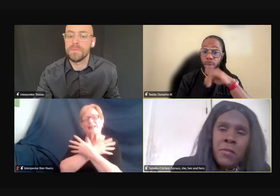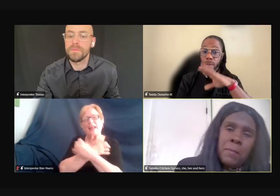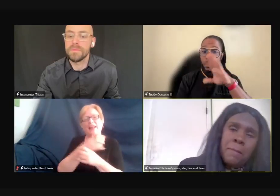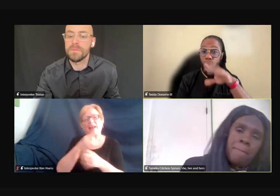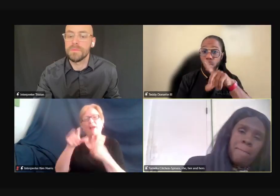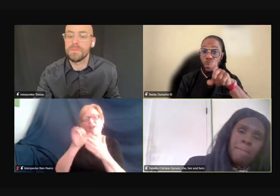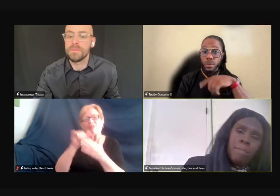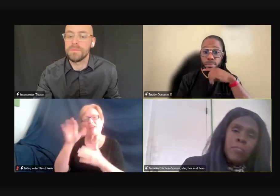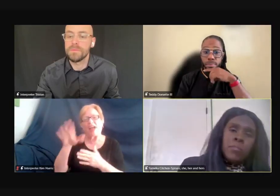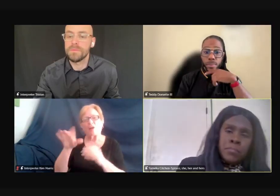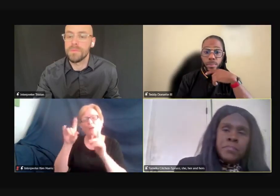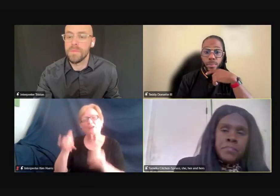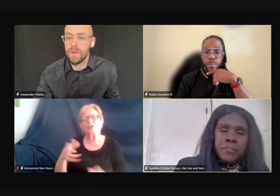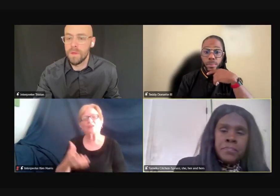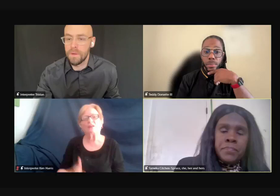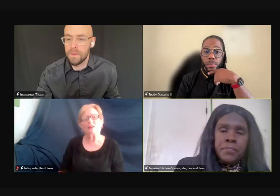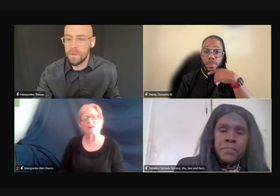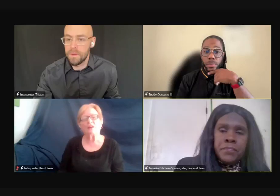question.